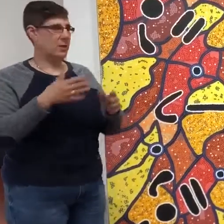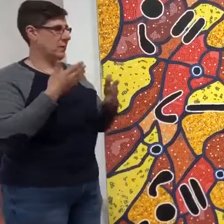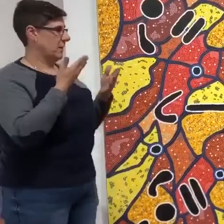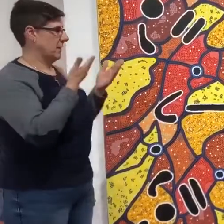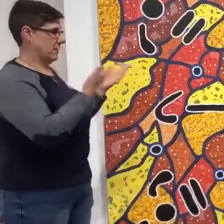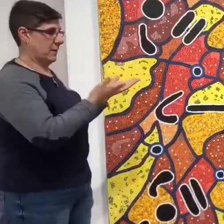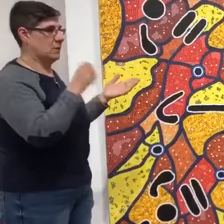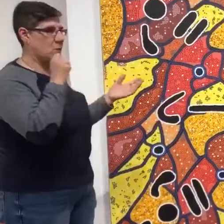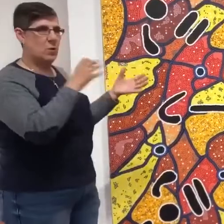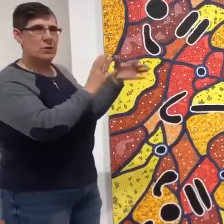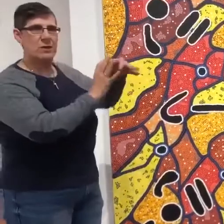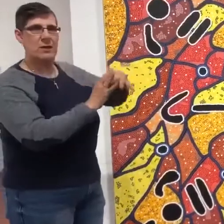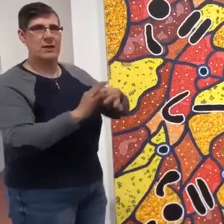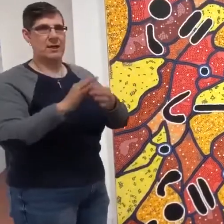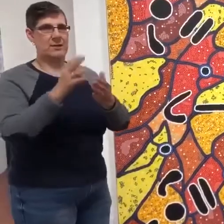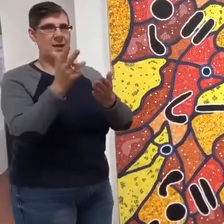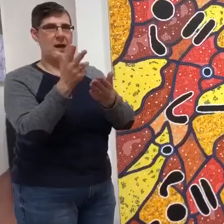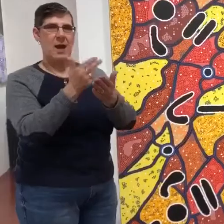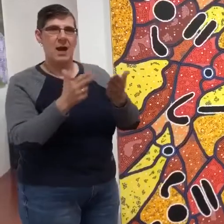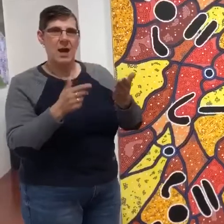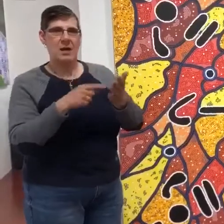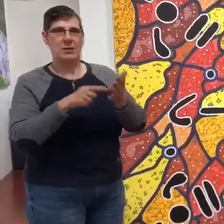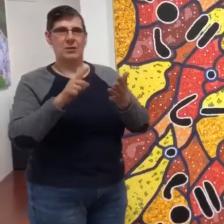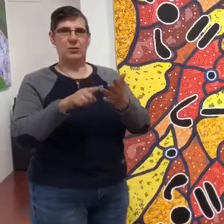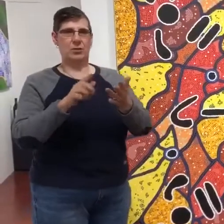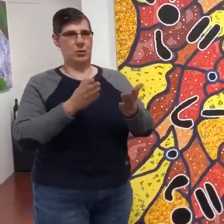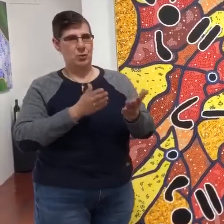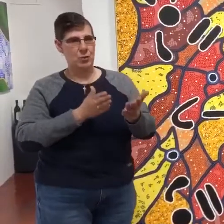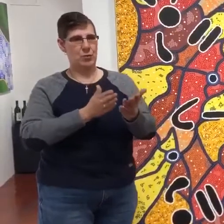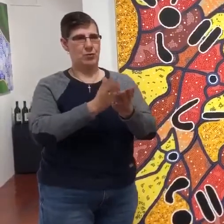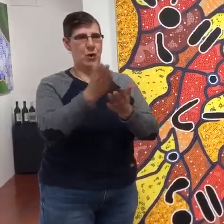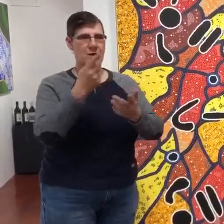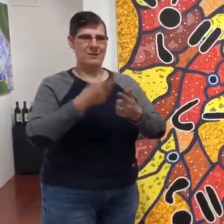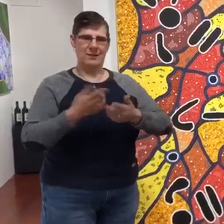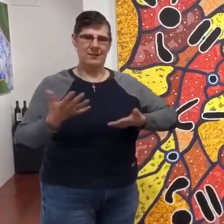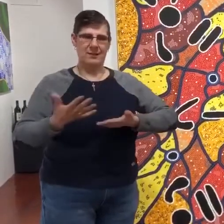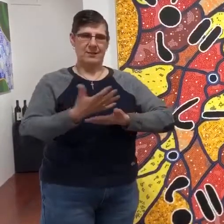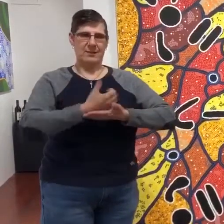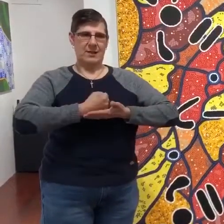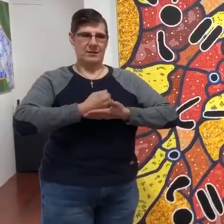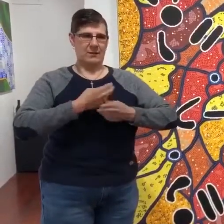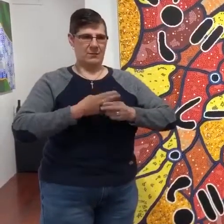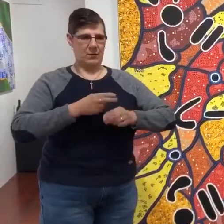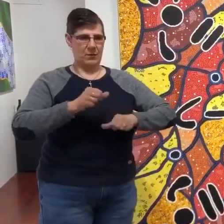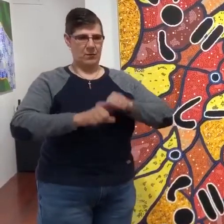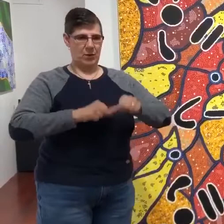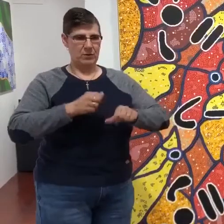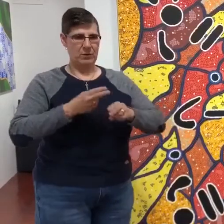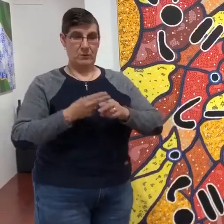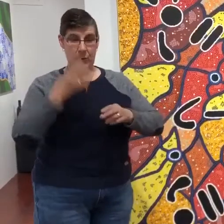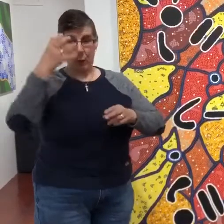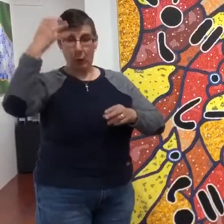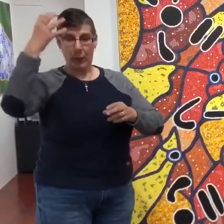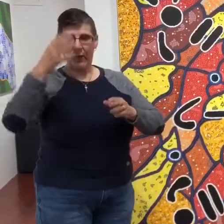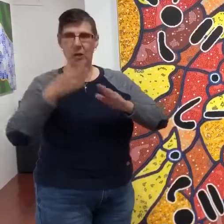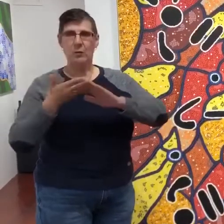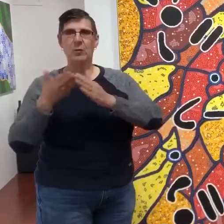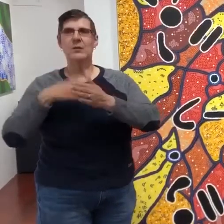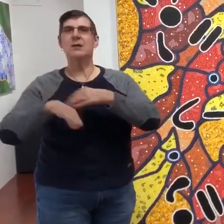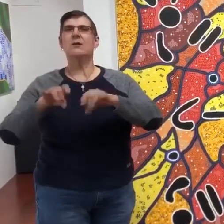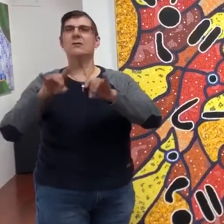that is going to connect art to the rights and the safety and the progress of the queer community in Australia.